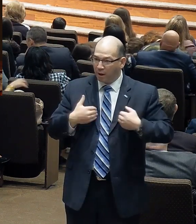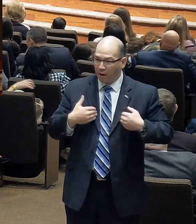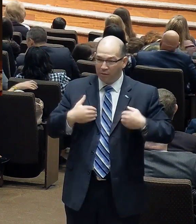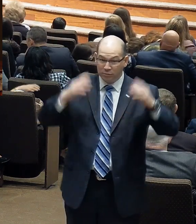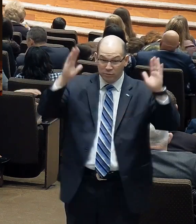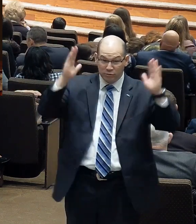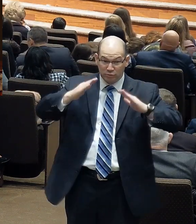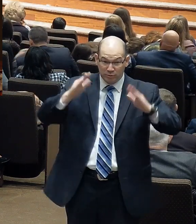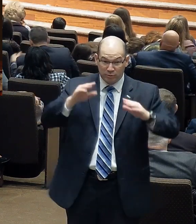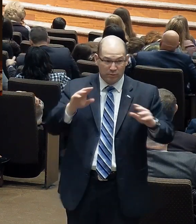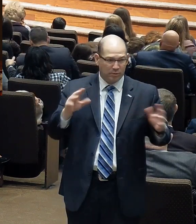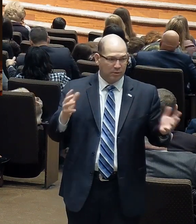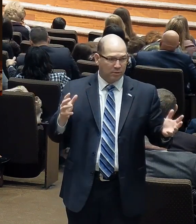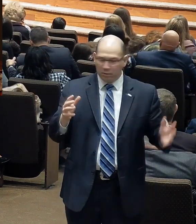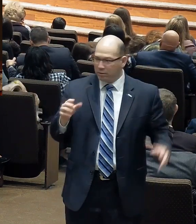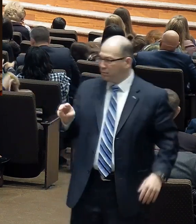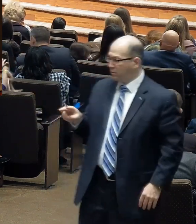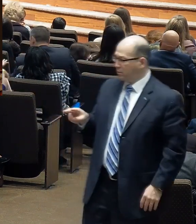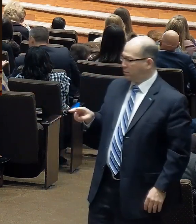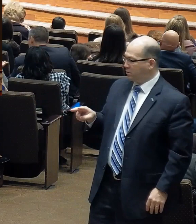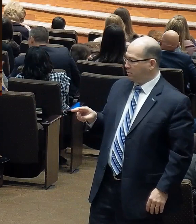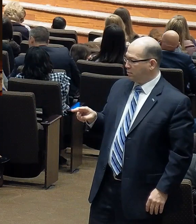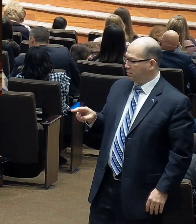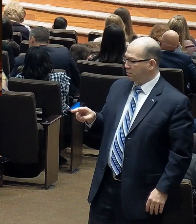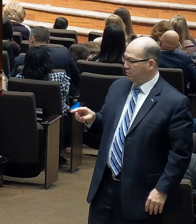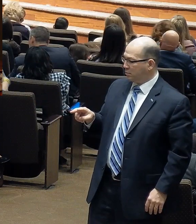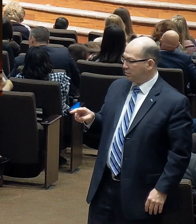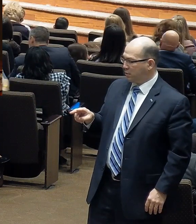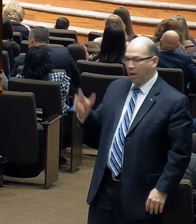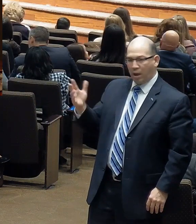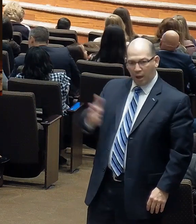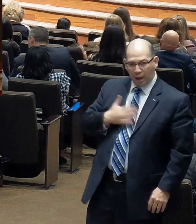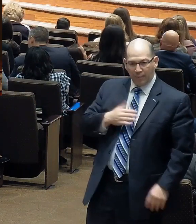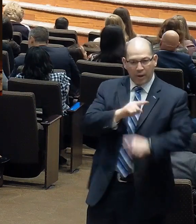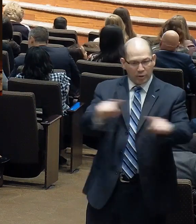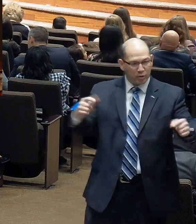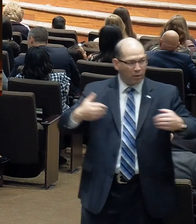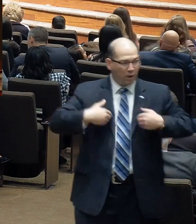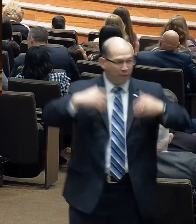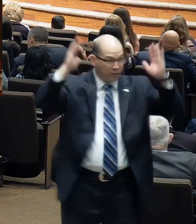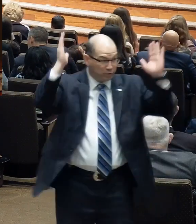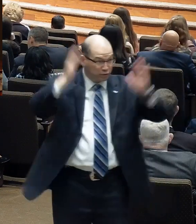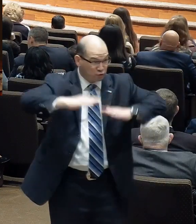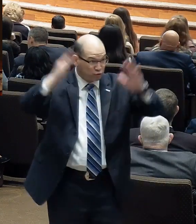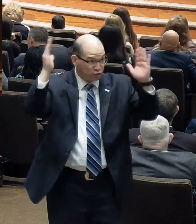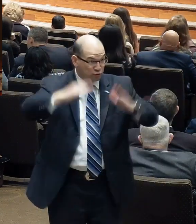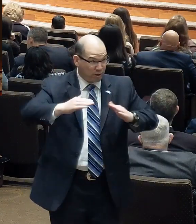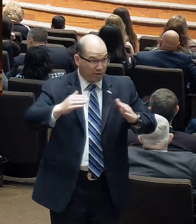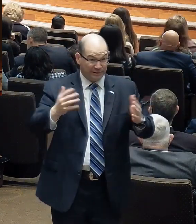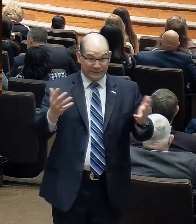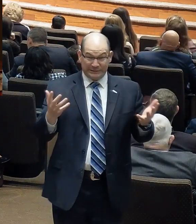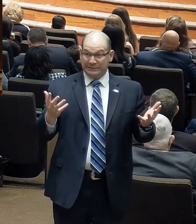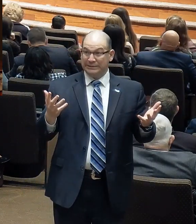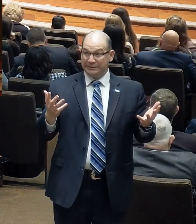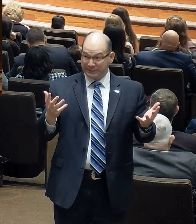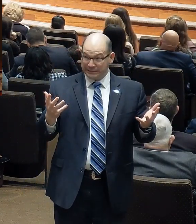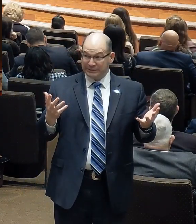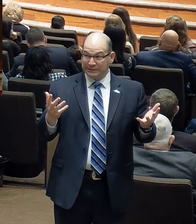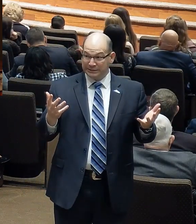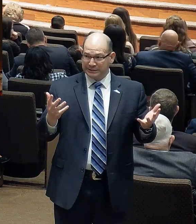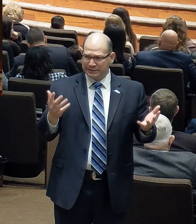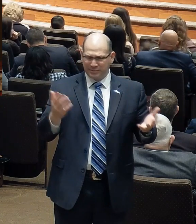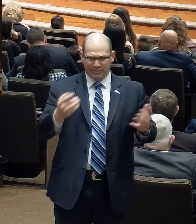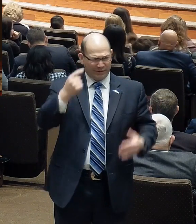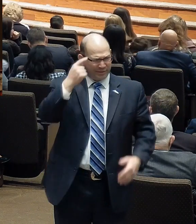That sounds kind of insensitive, doesn't it? I'm glad you're having a trial. That doesn't seem like a very nice